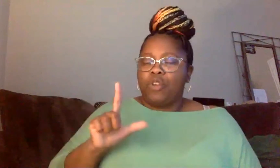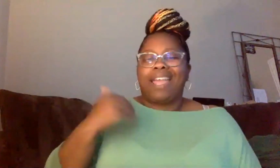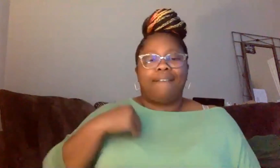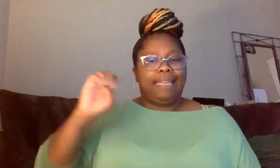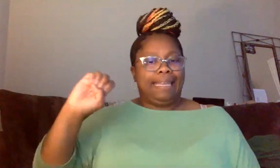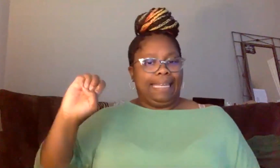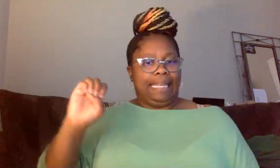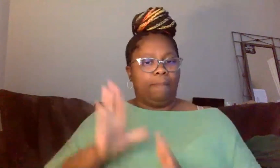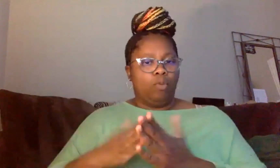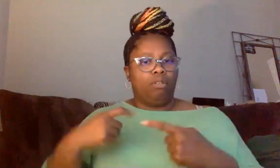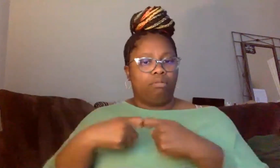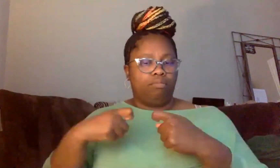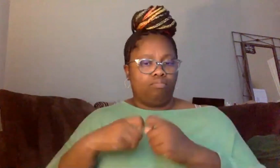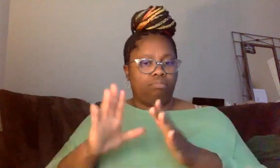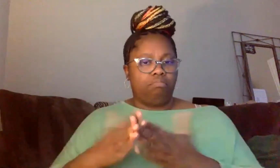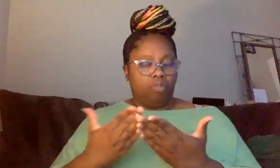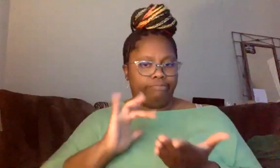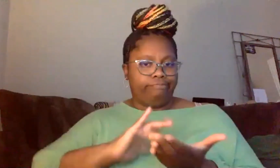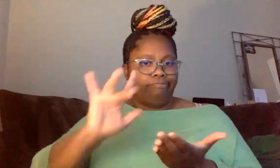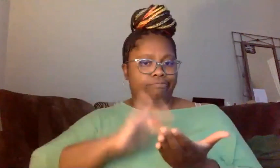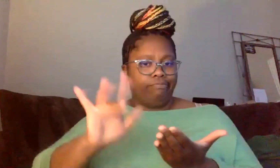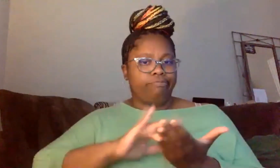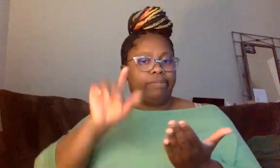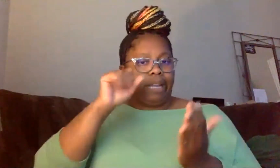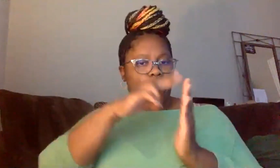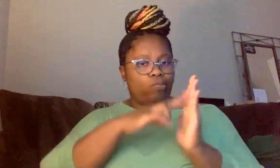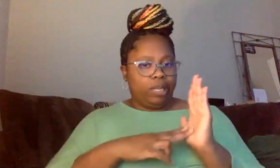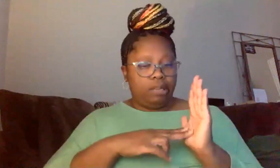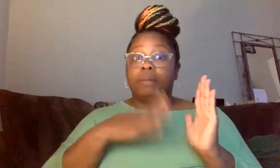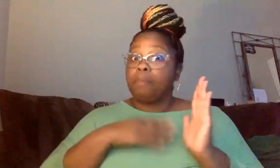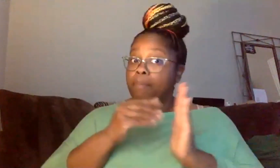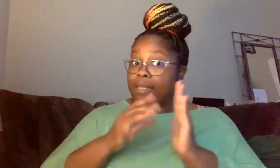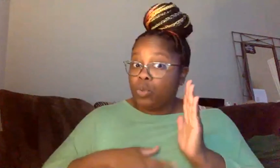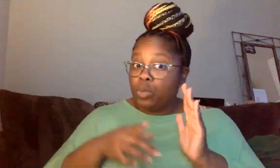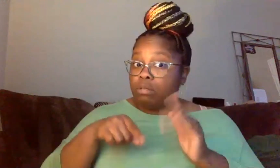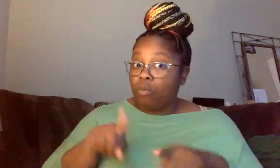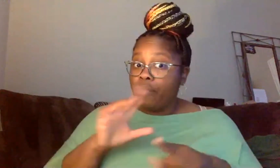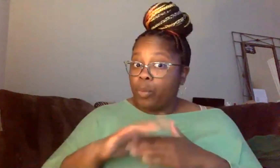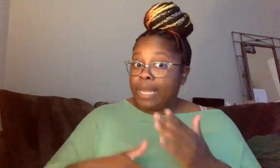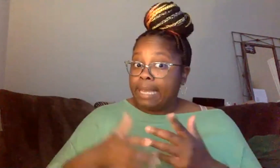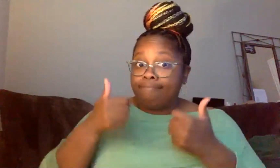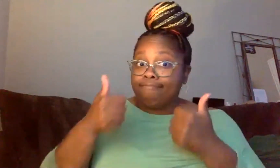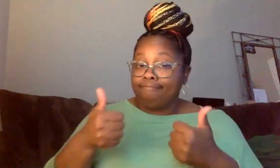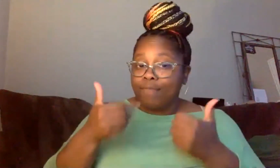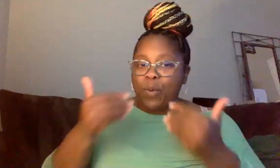So if anyone would like to read that, um, my students over the weekend, yeah, go ahead.